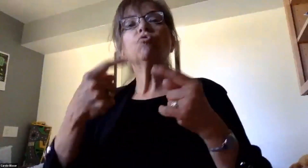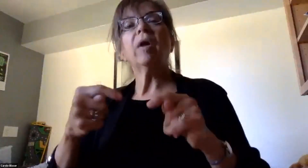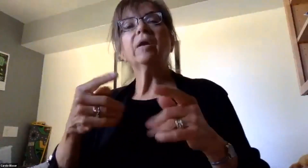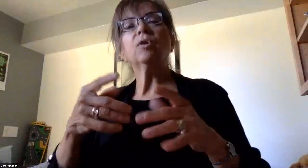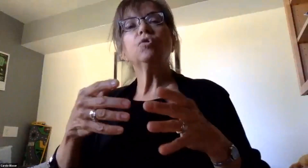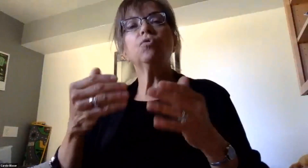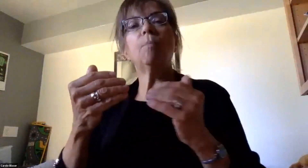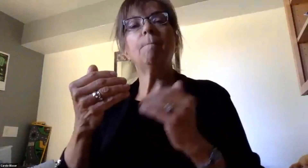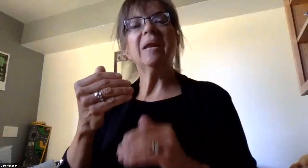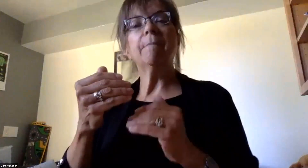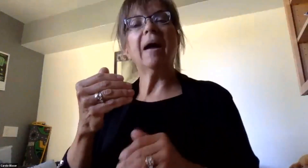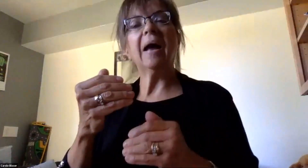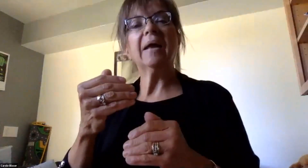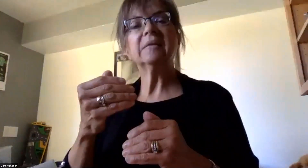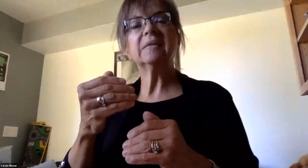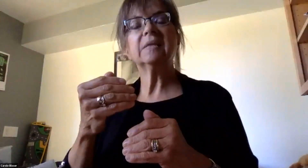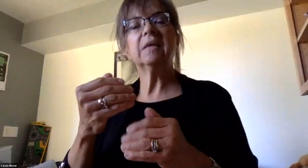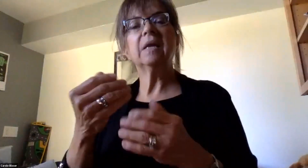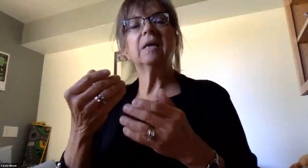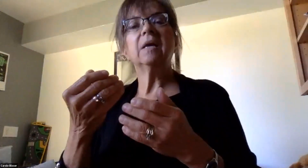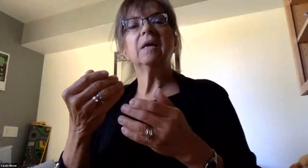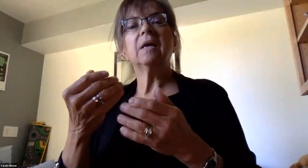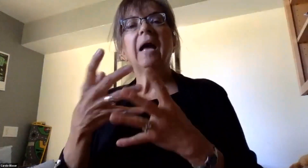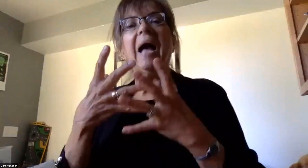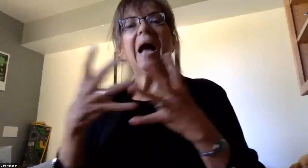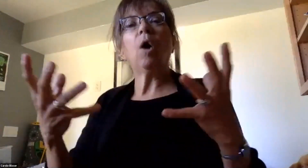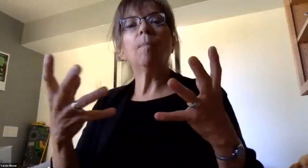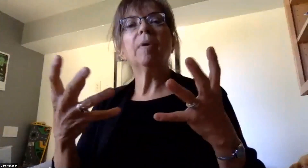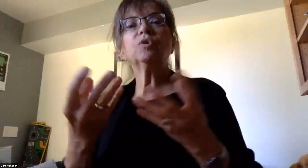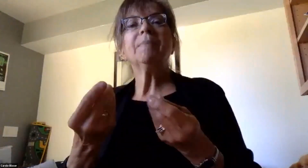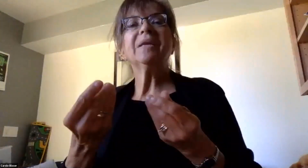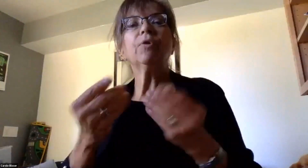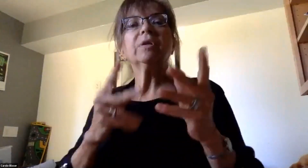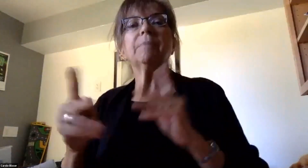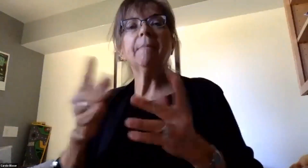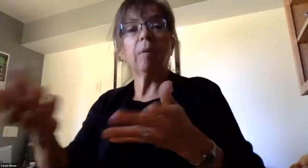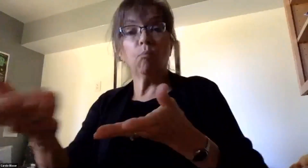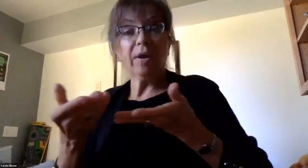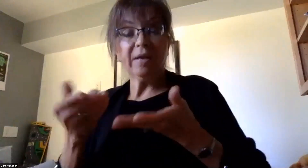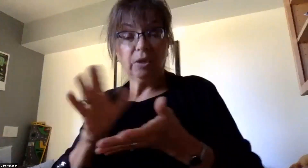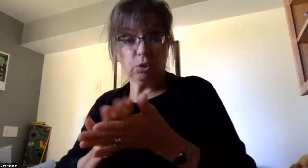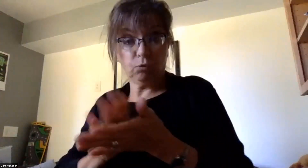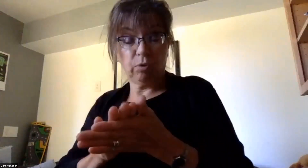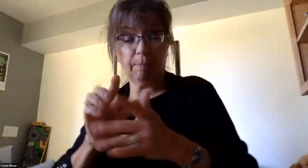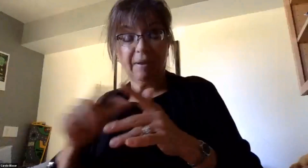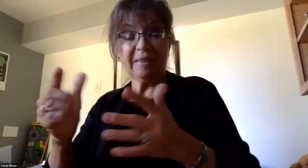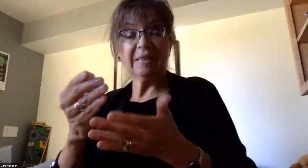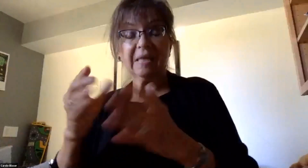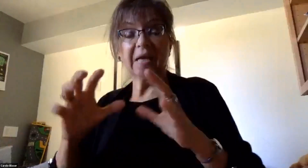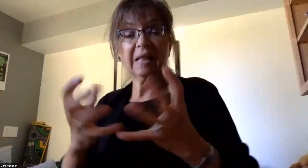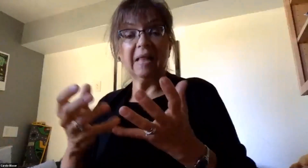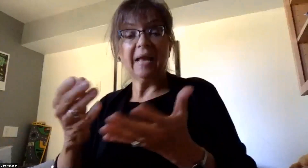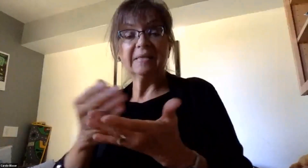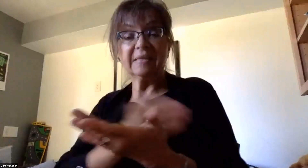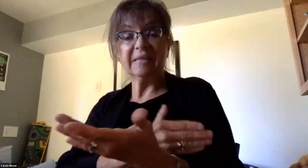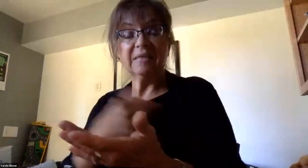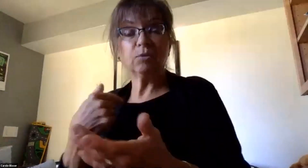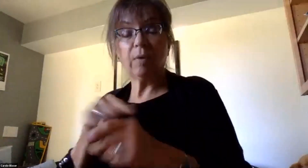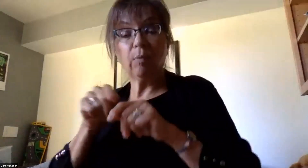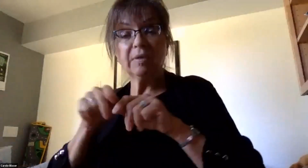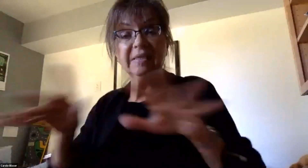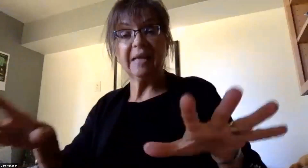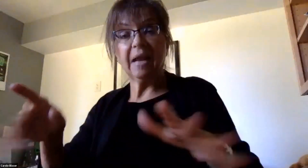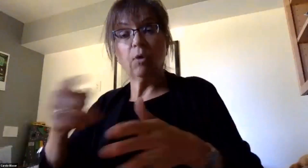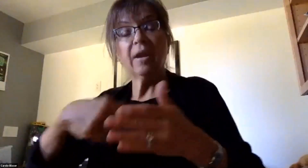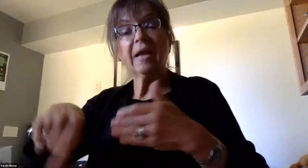amount of materials that are brought into school, but those class lists will be sent out next week